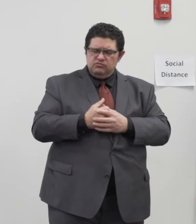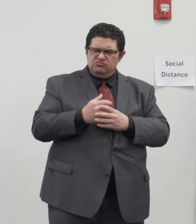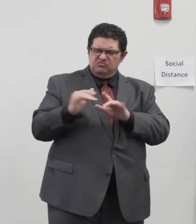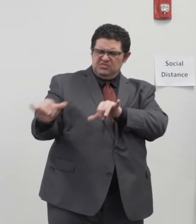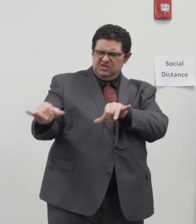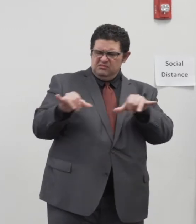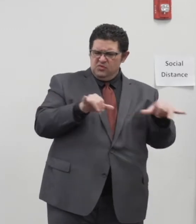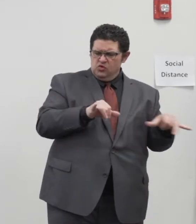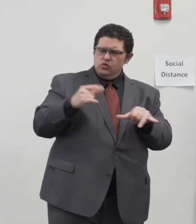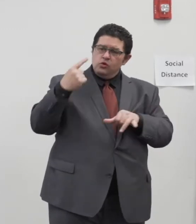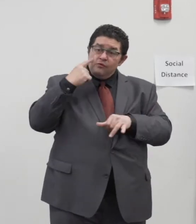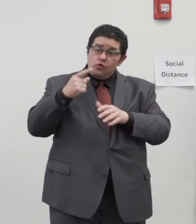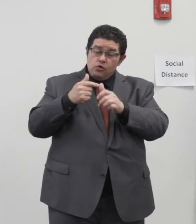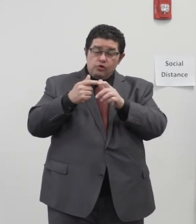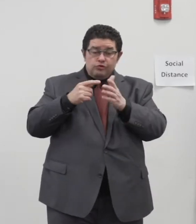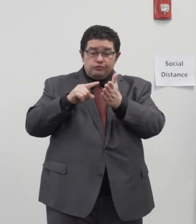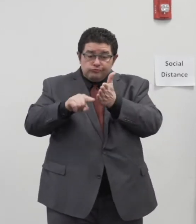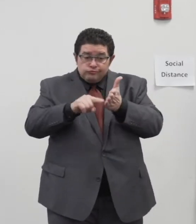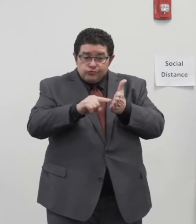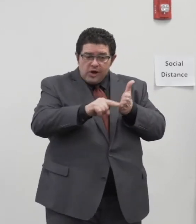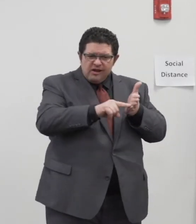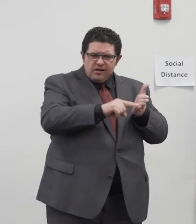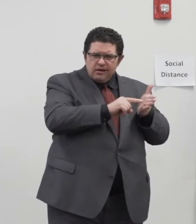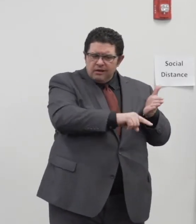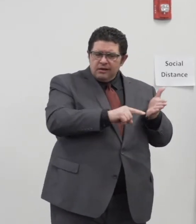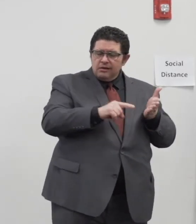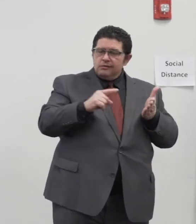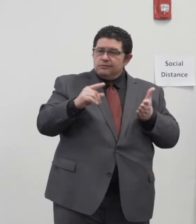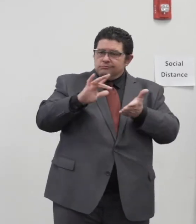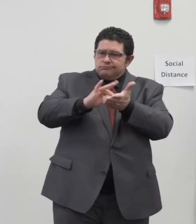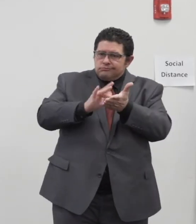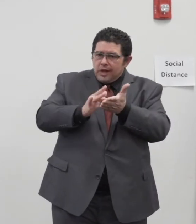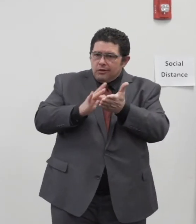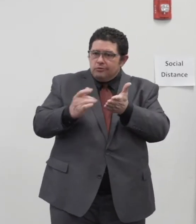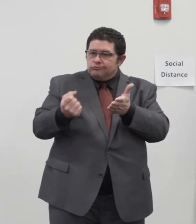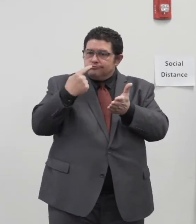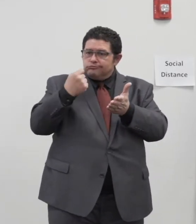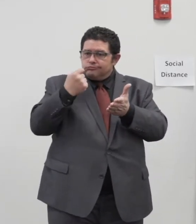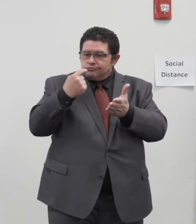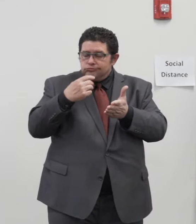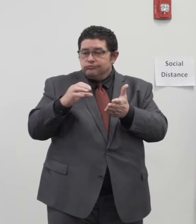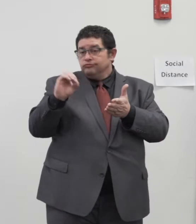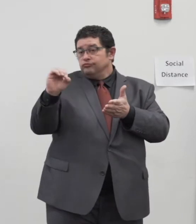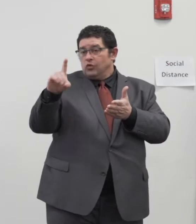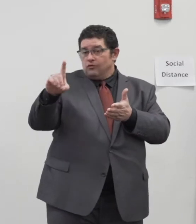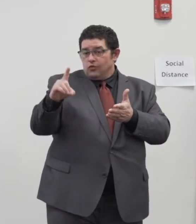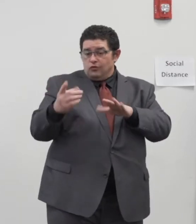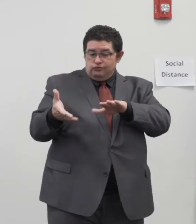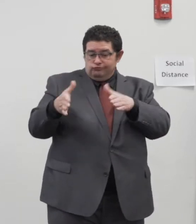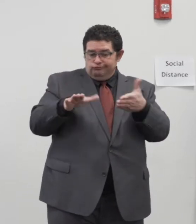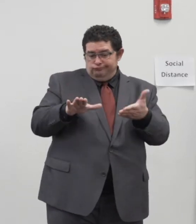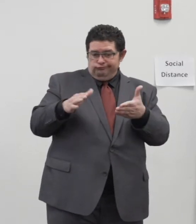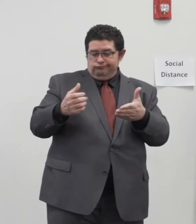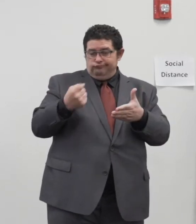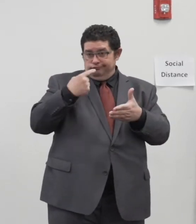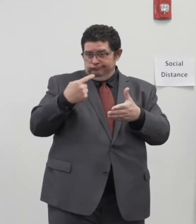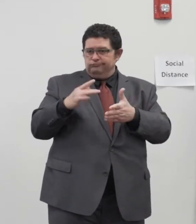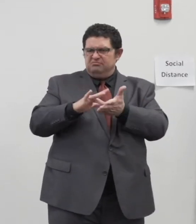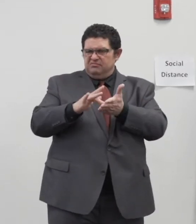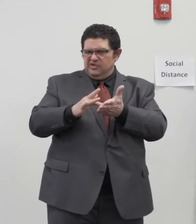have for tracking opioid overdoses in our community, which we started doing a few months ago.